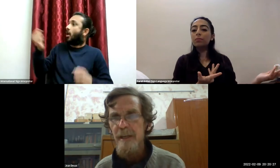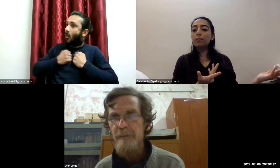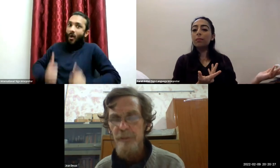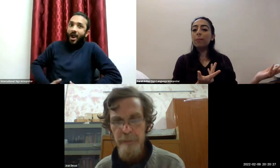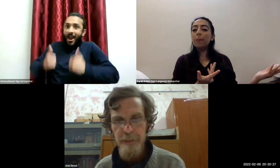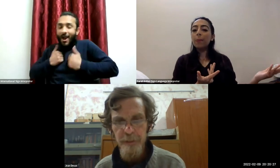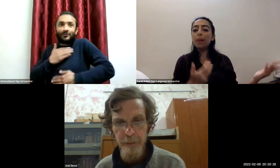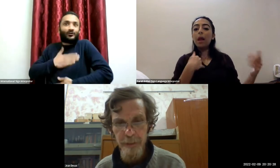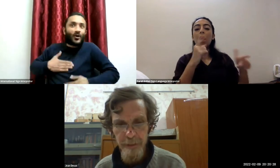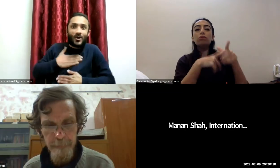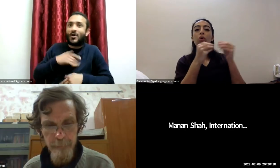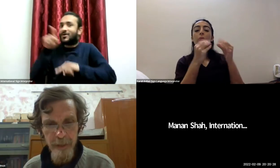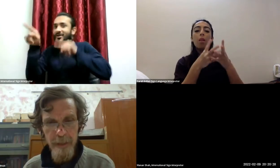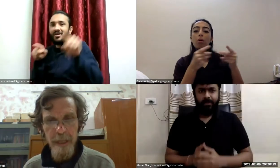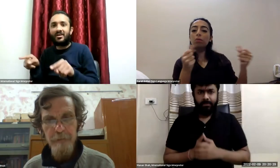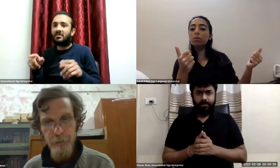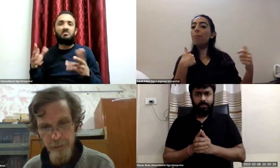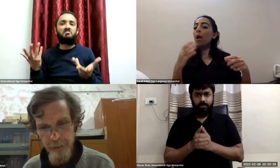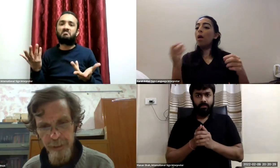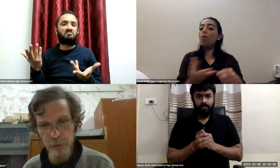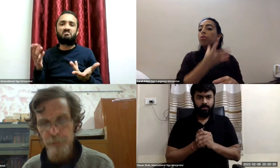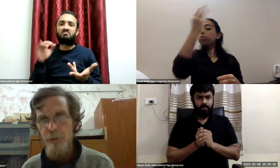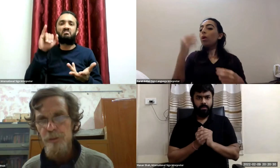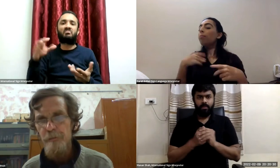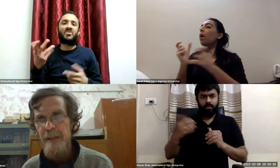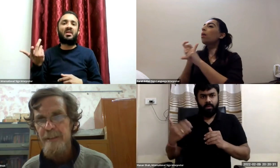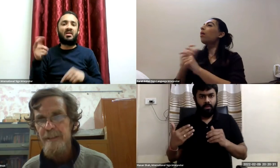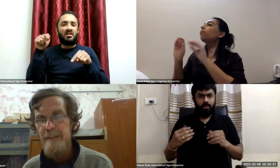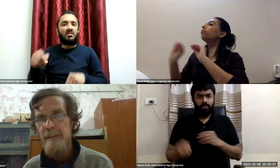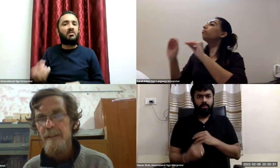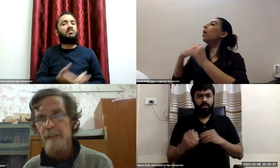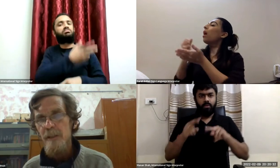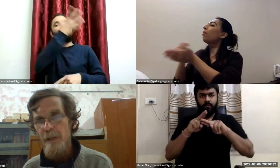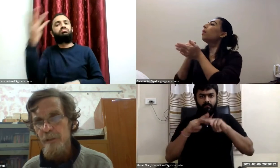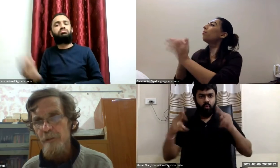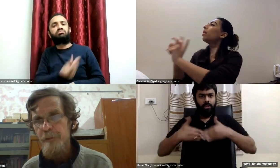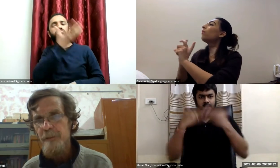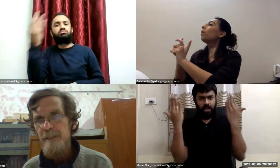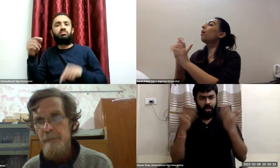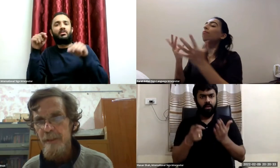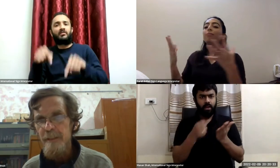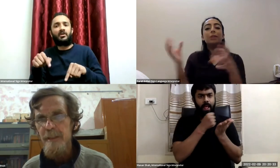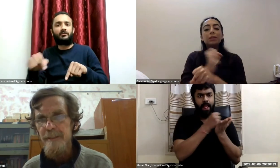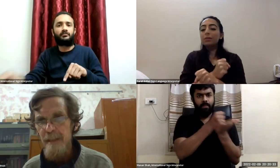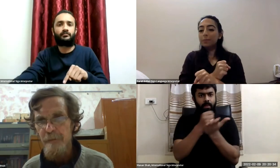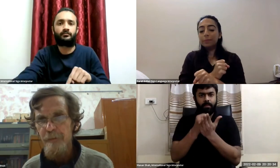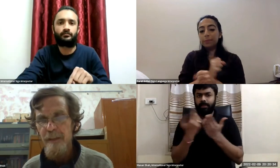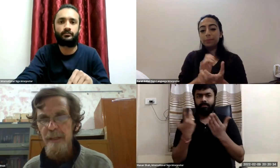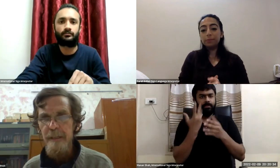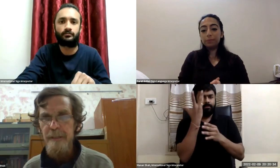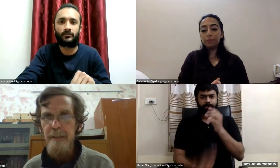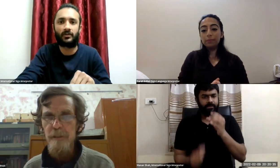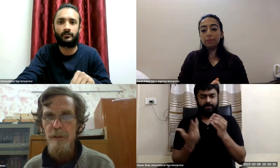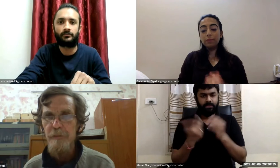this i have already mentioned earlier and fourthly it looks at the fact that quite often the disability itself